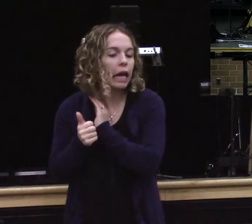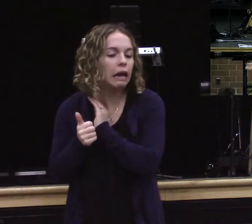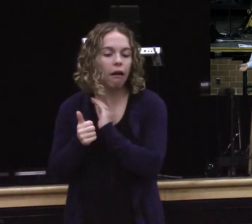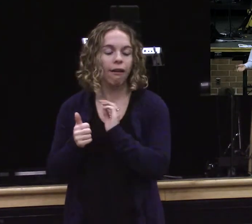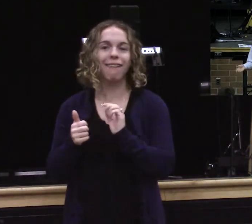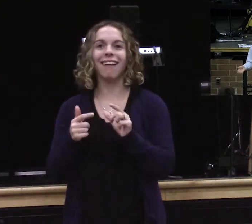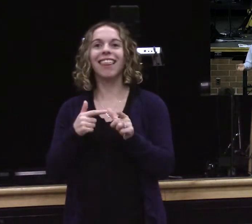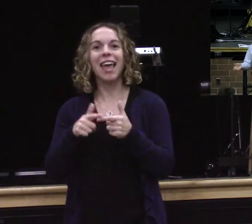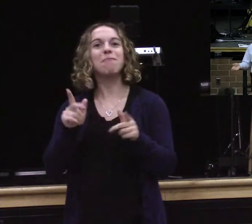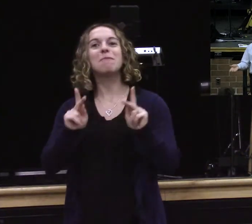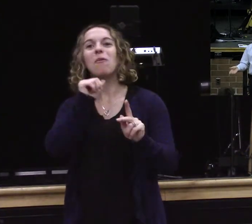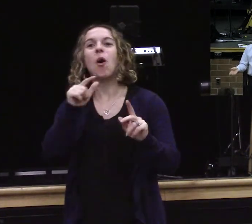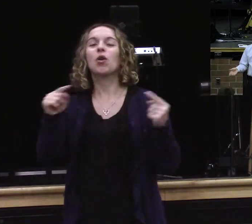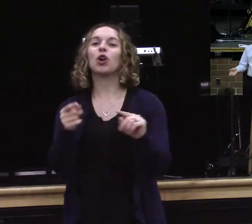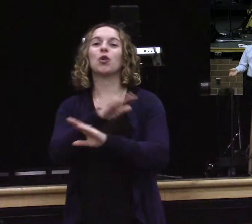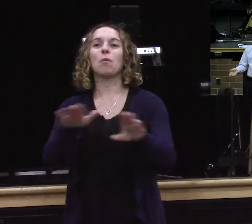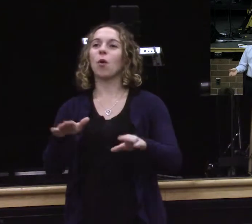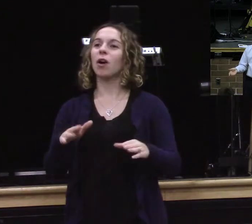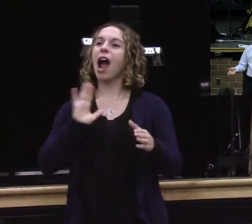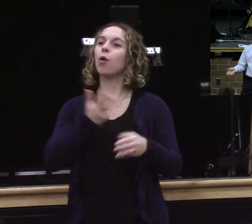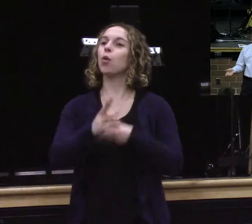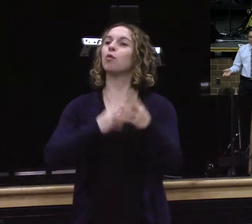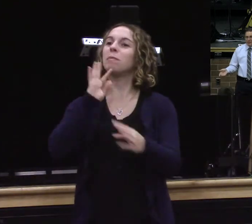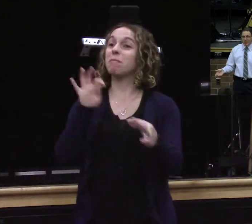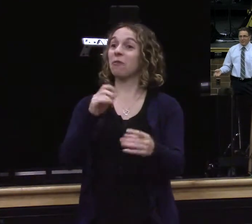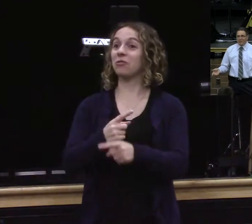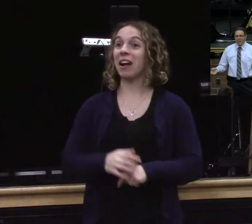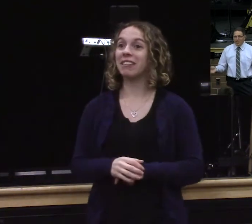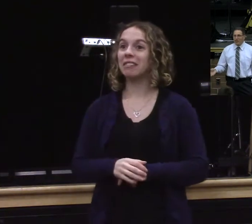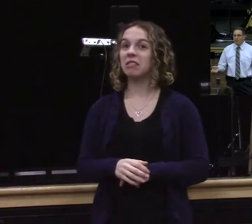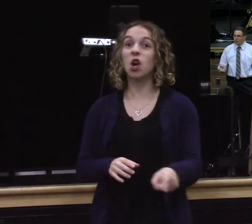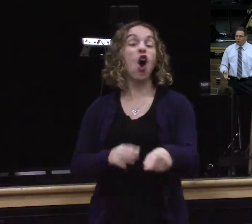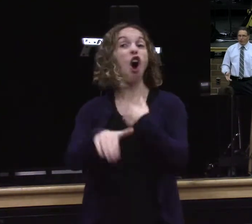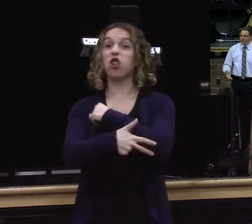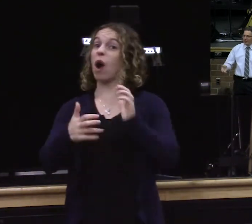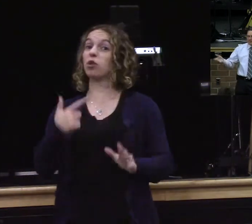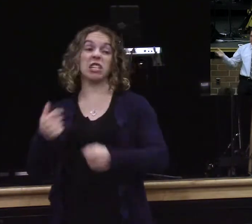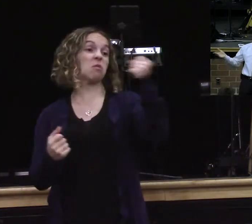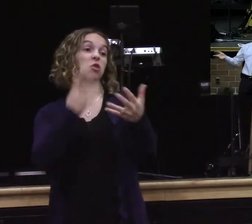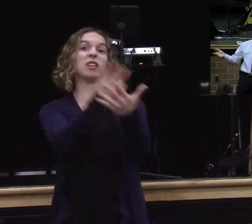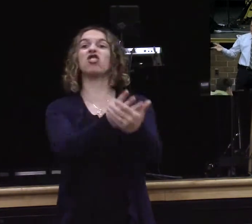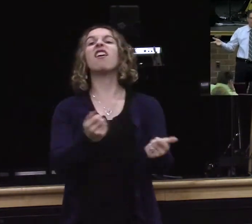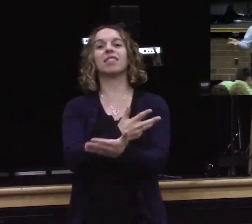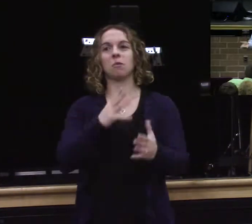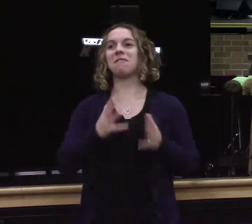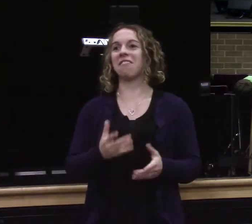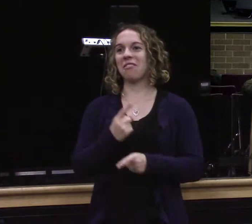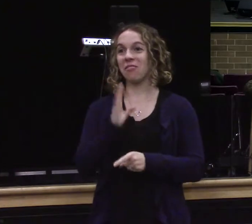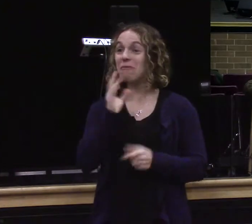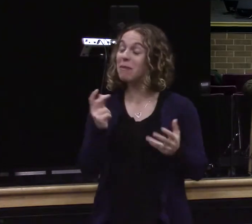won't be any hurting people and the whole world will be better right we got to just lock up those robbers and everything will be fine